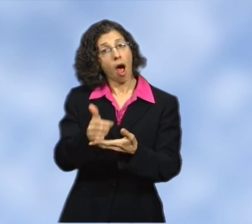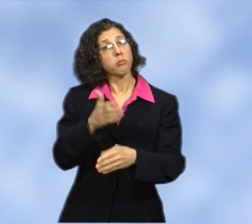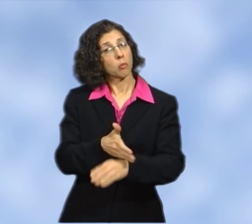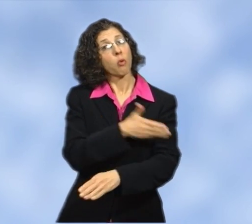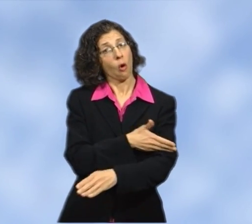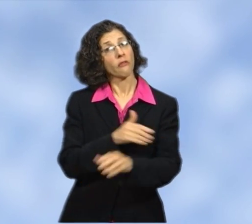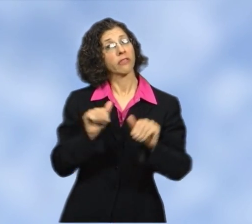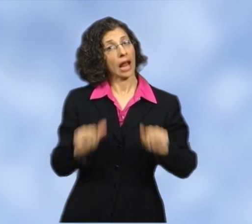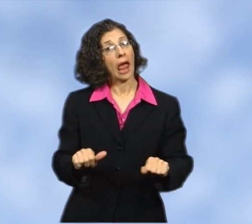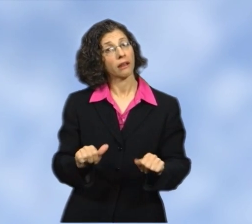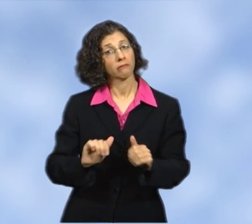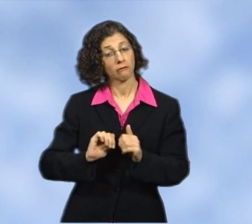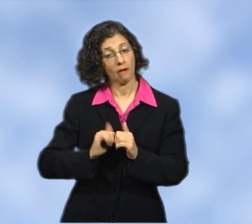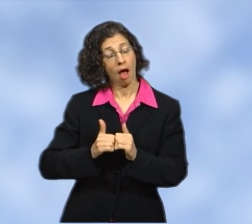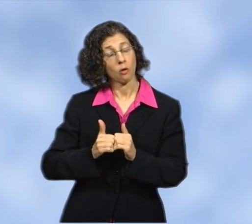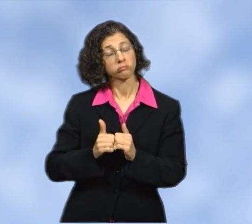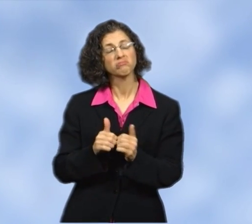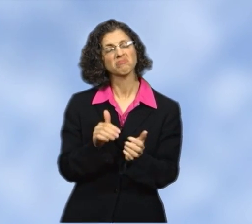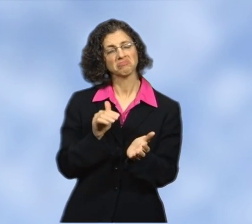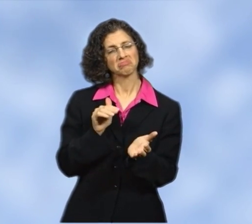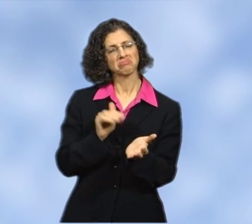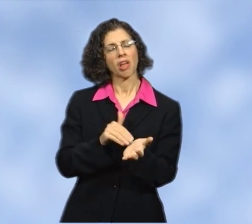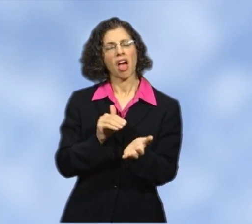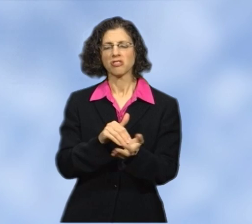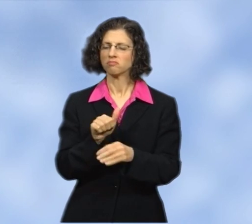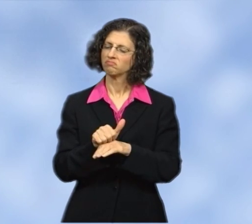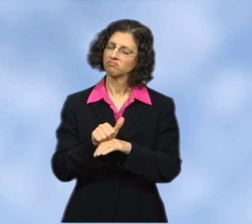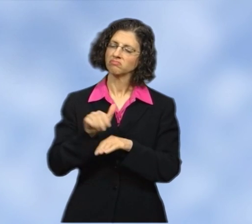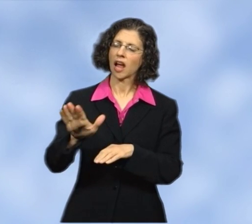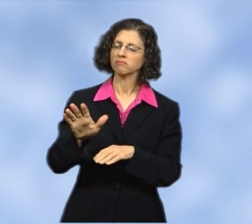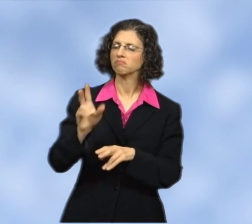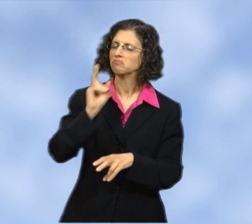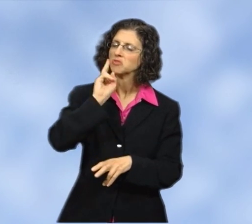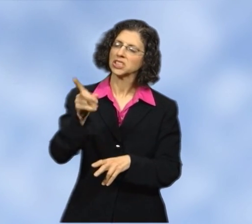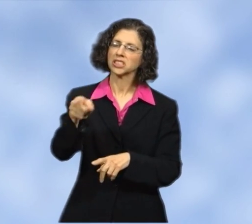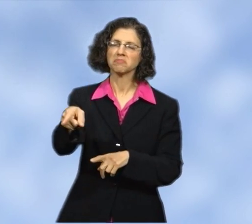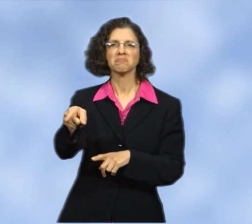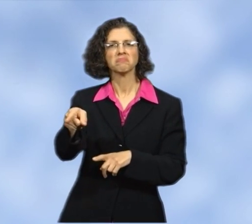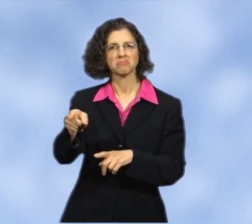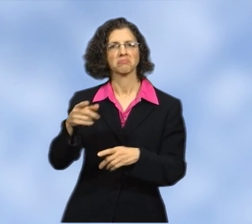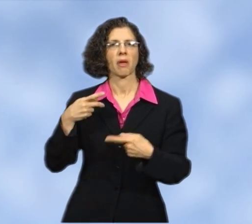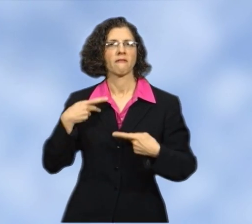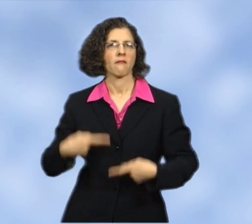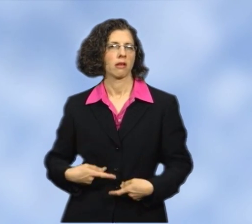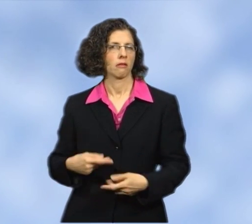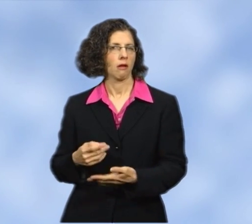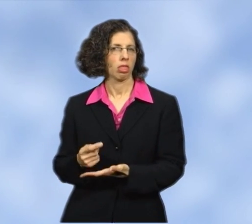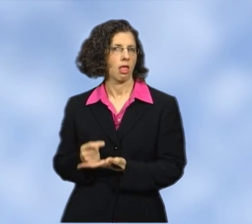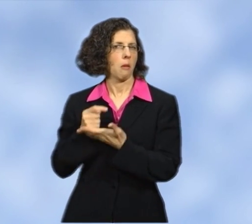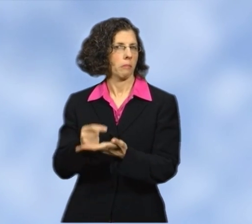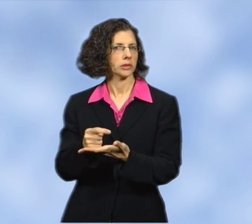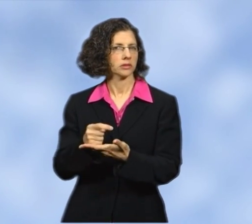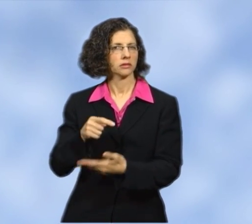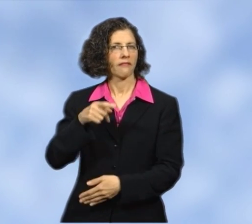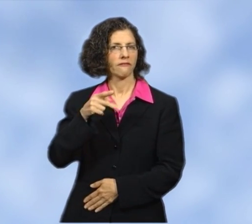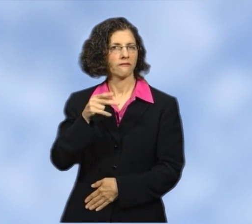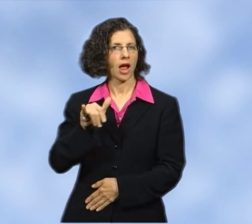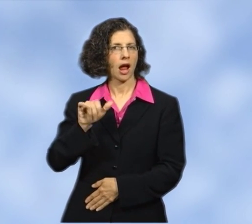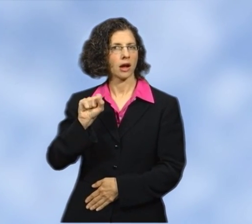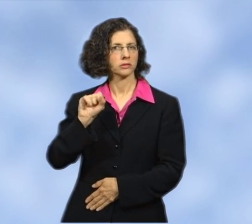your doctor may recommend that you see a physical therapist.